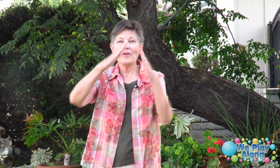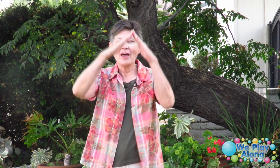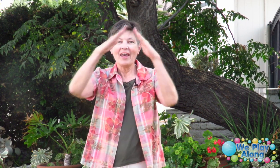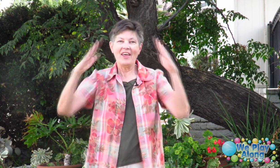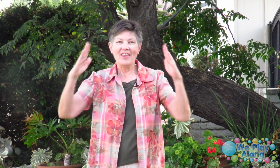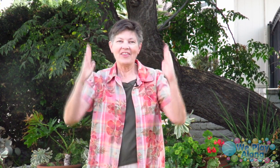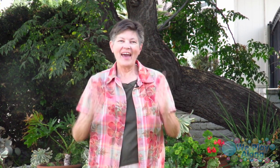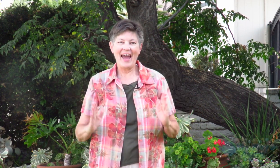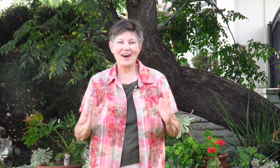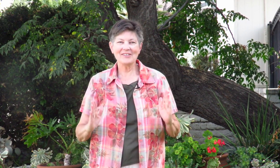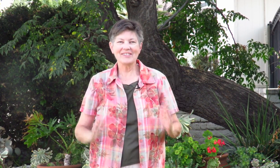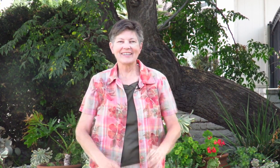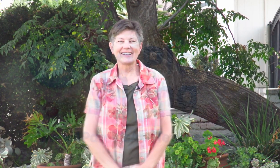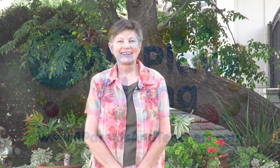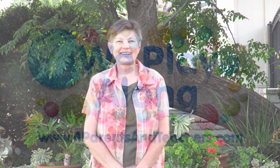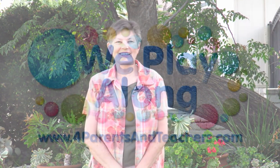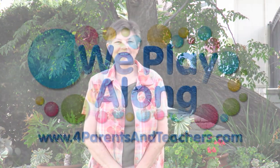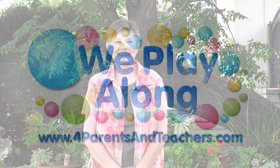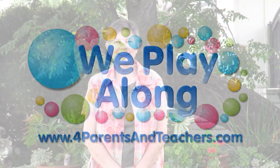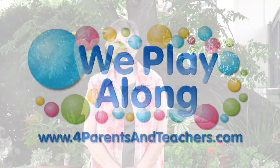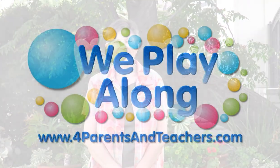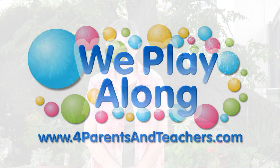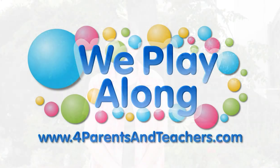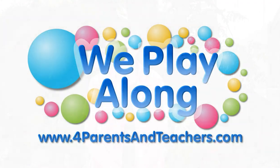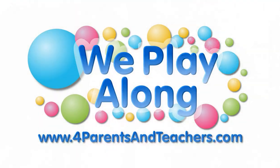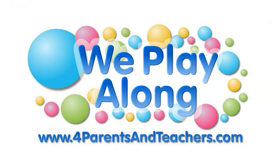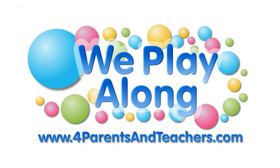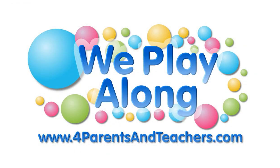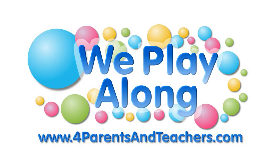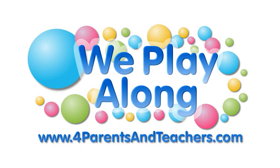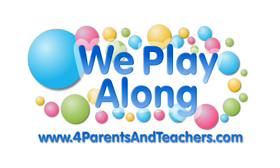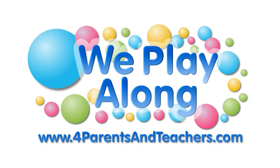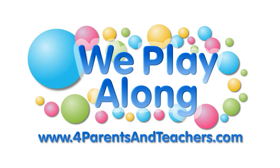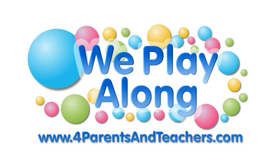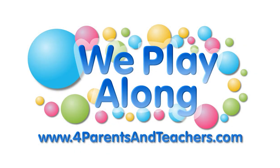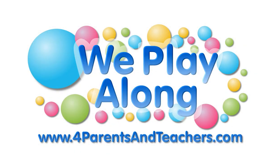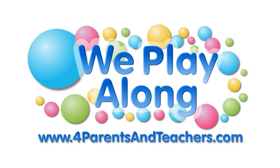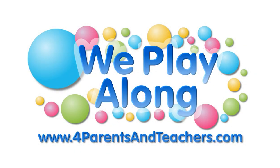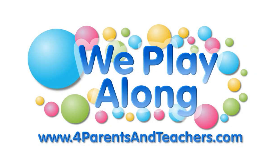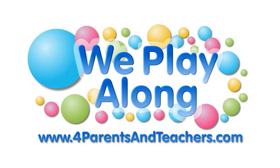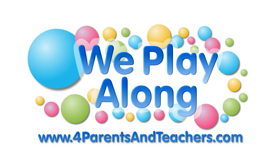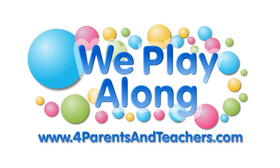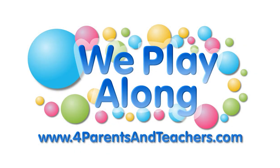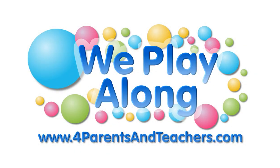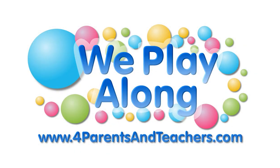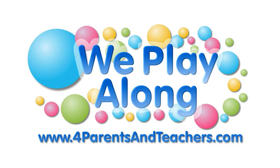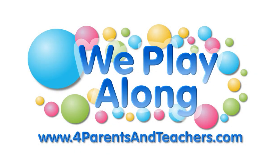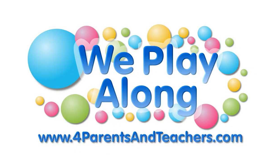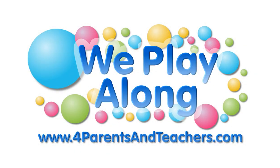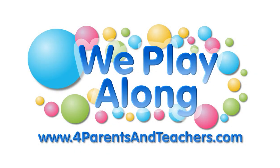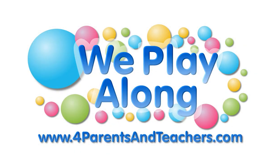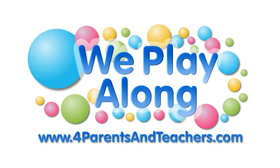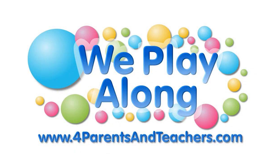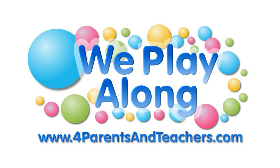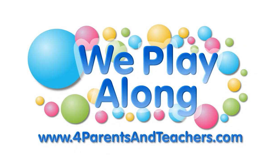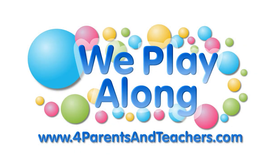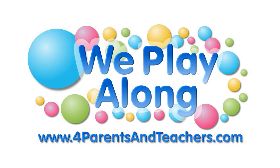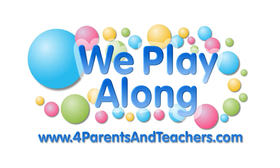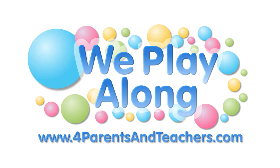the House. Play, play, play along. Come on and play along. Play, play, play along. Come on and